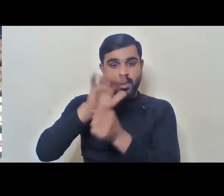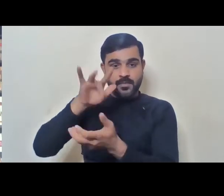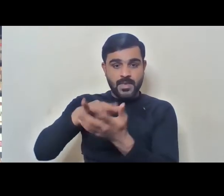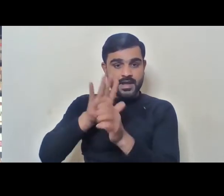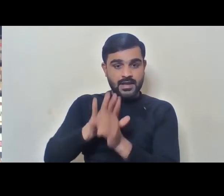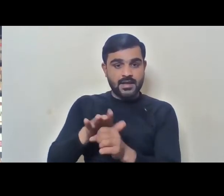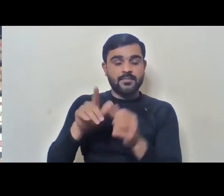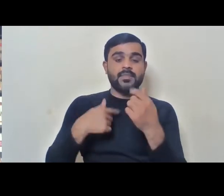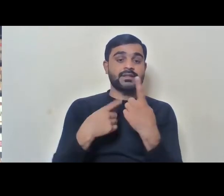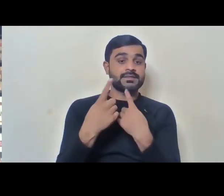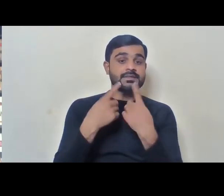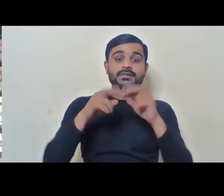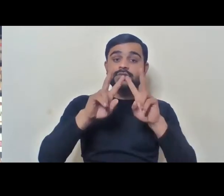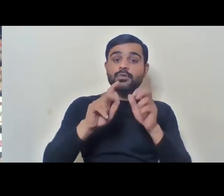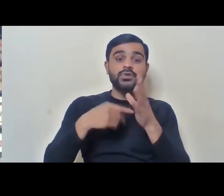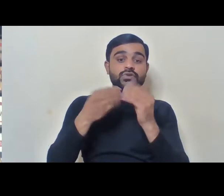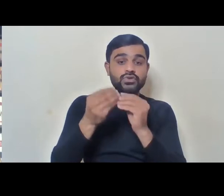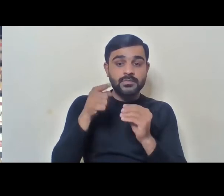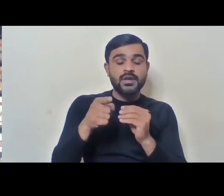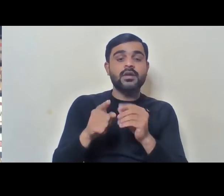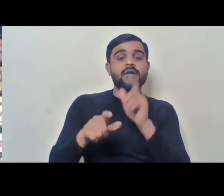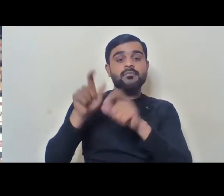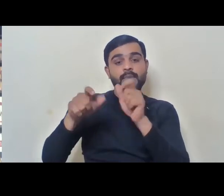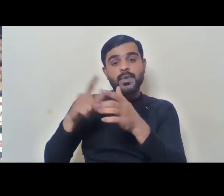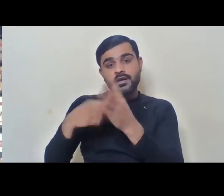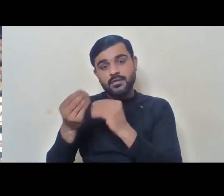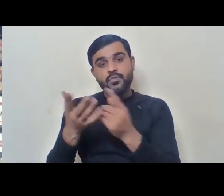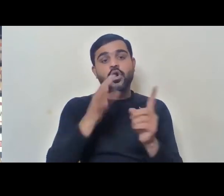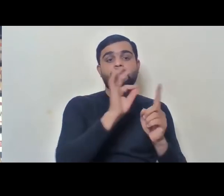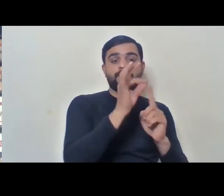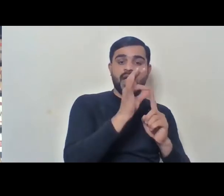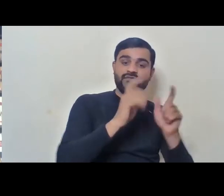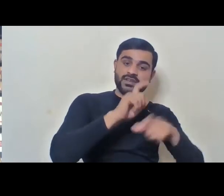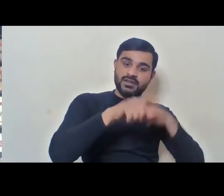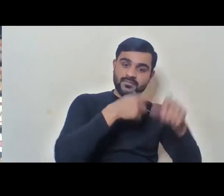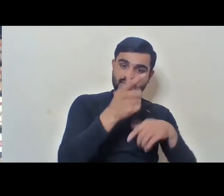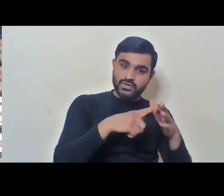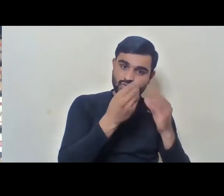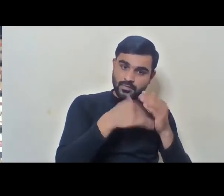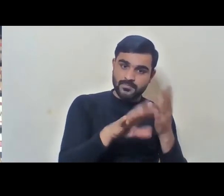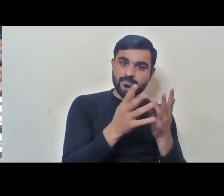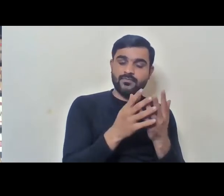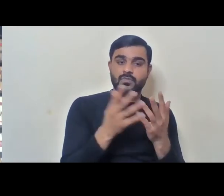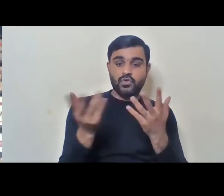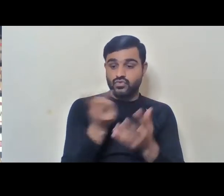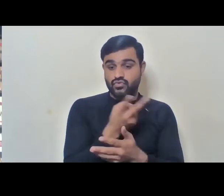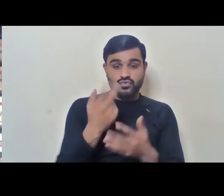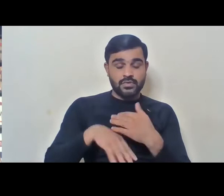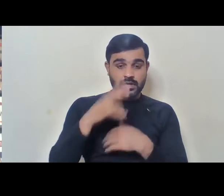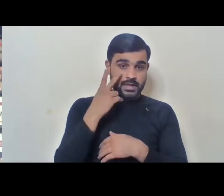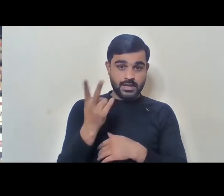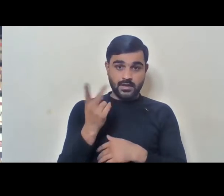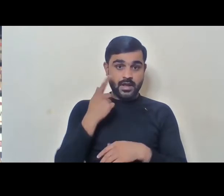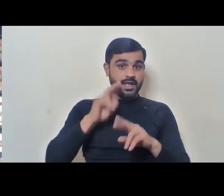about employment, there is both public employment and private sector employment. Though I will look at both.